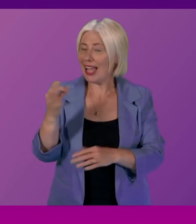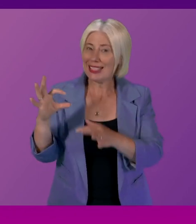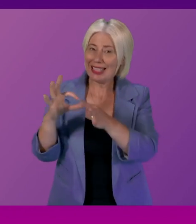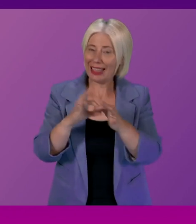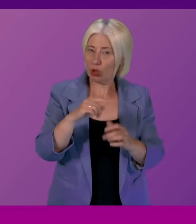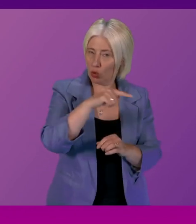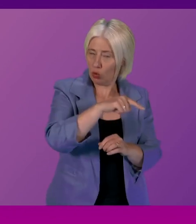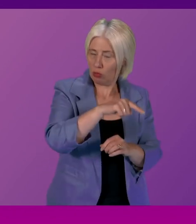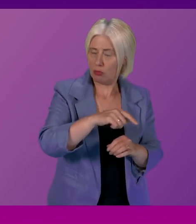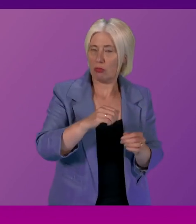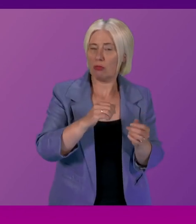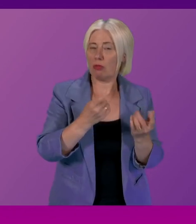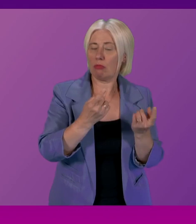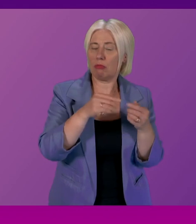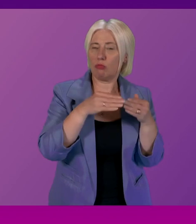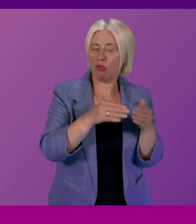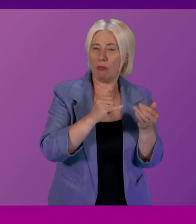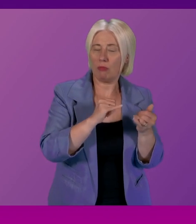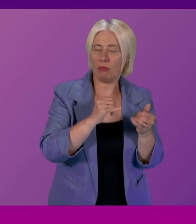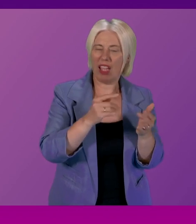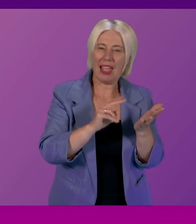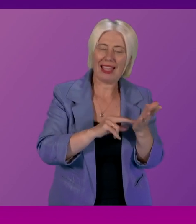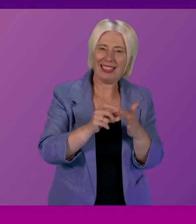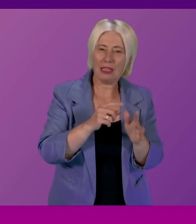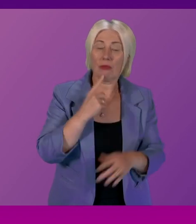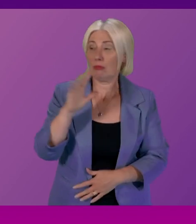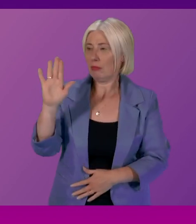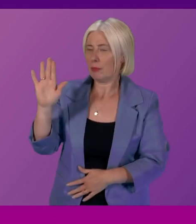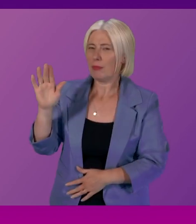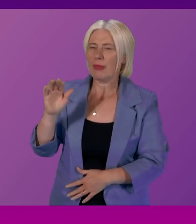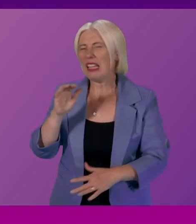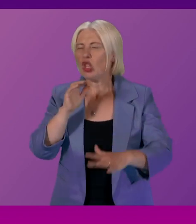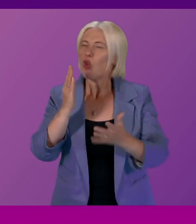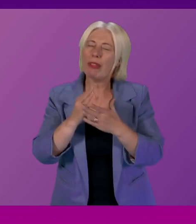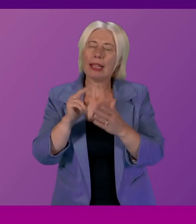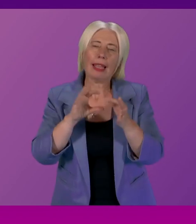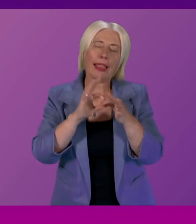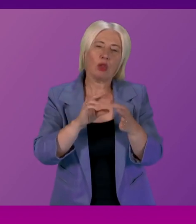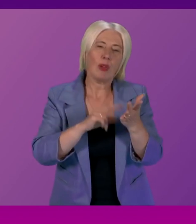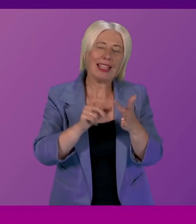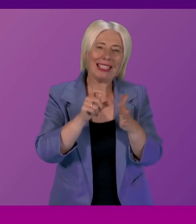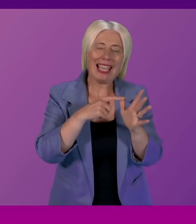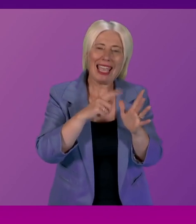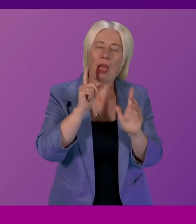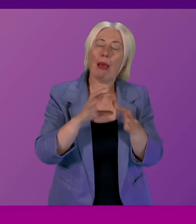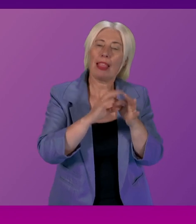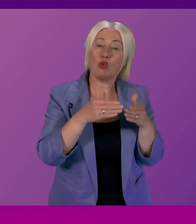Stuart first and then collect but they'll have to be brief thank you it's not regarding DNA but it certainly is about the shipyard